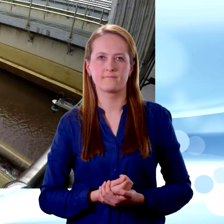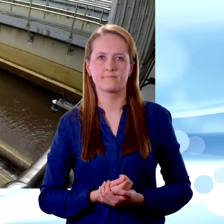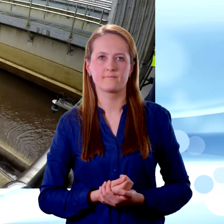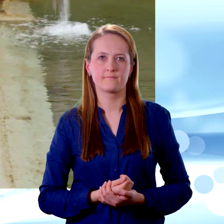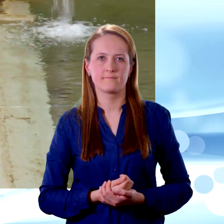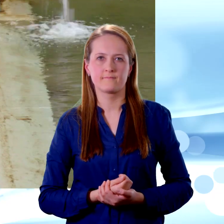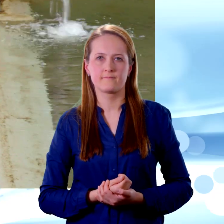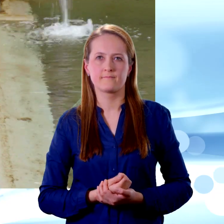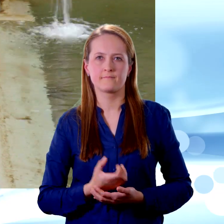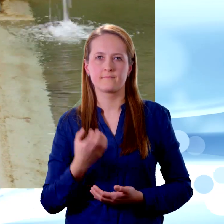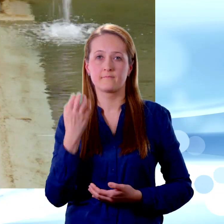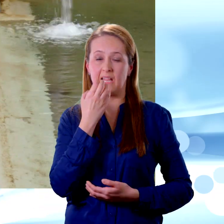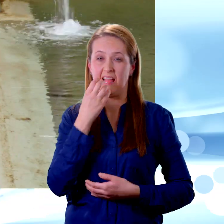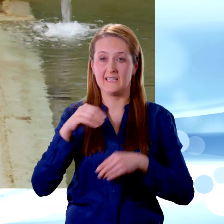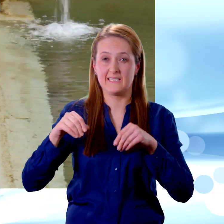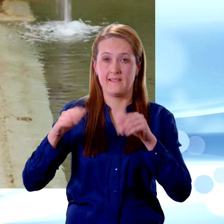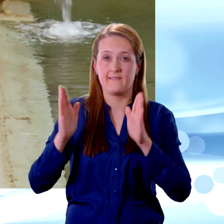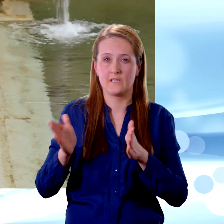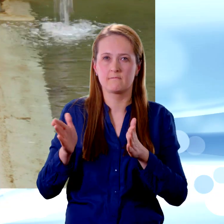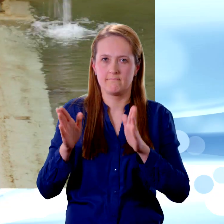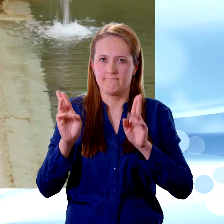The clean sand can then be used to filter more water.